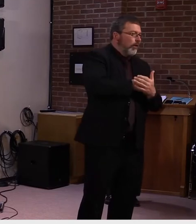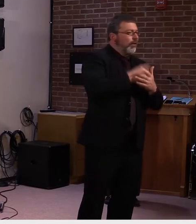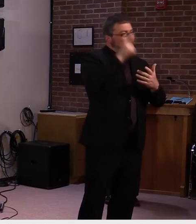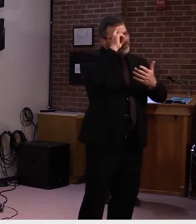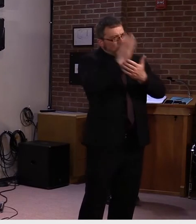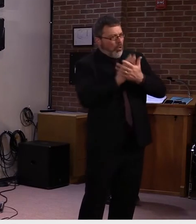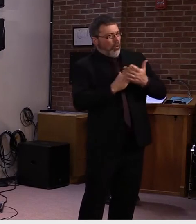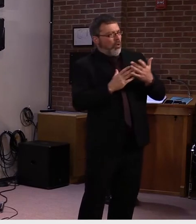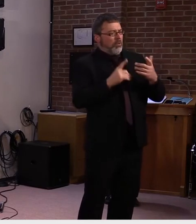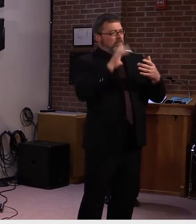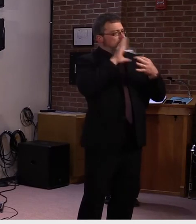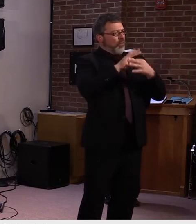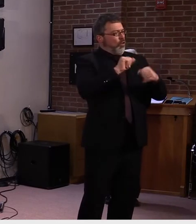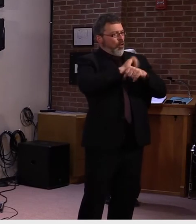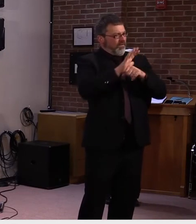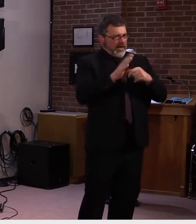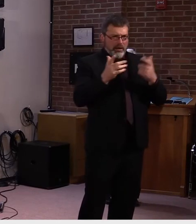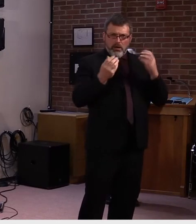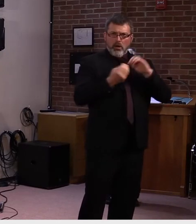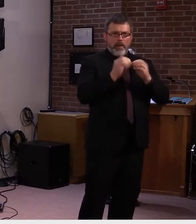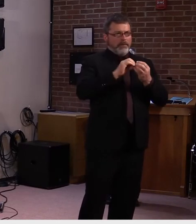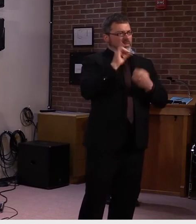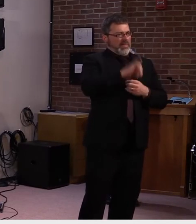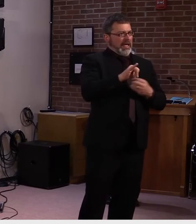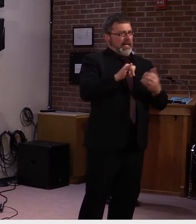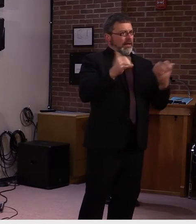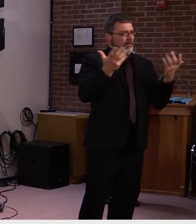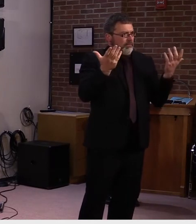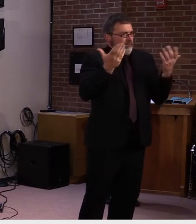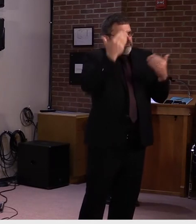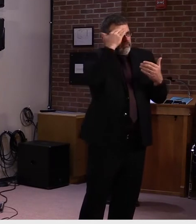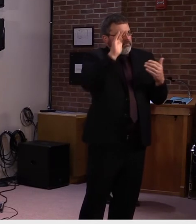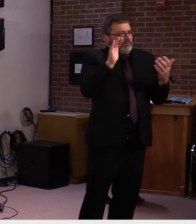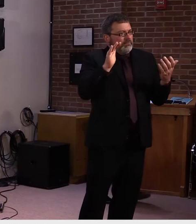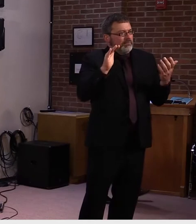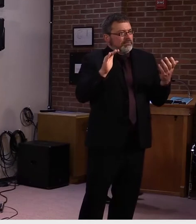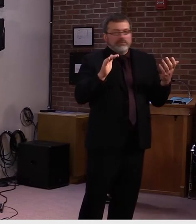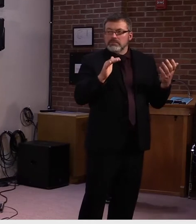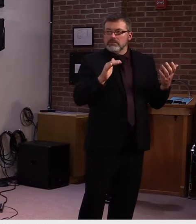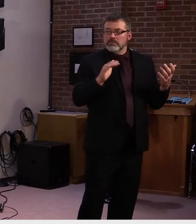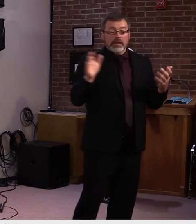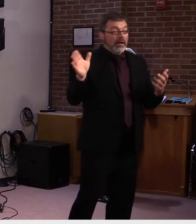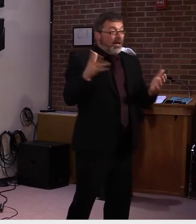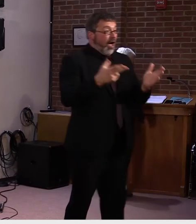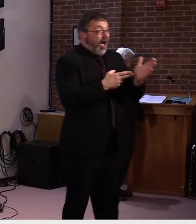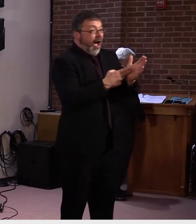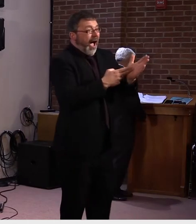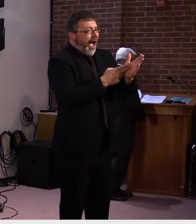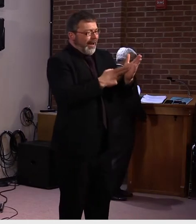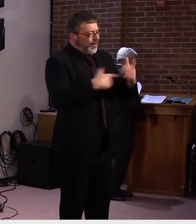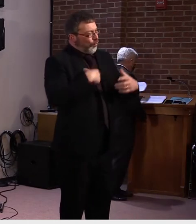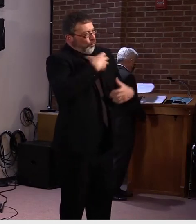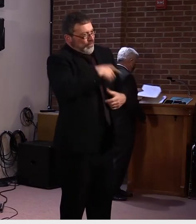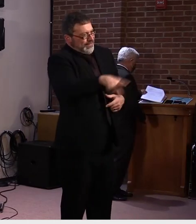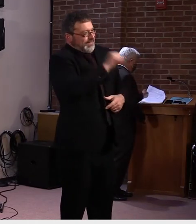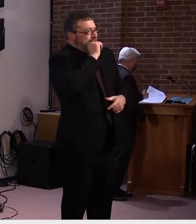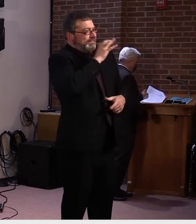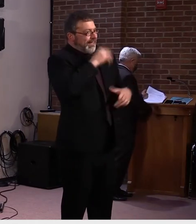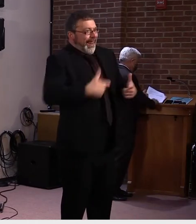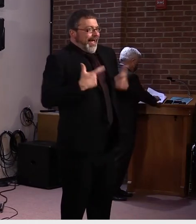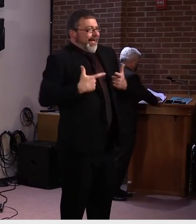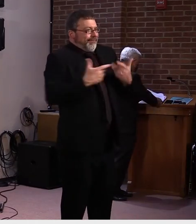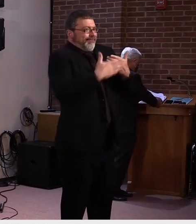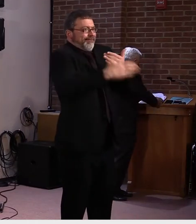what they are. I mean, obviously, nobody wants to die, and everybody wants to live forever, but. No, I, I don't, Steve.